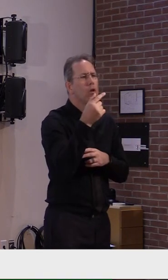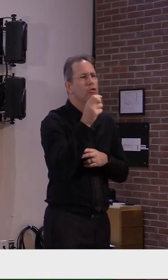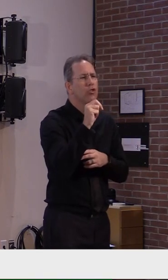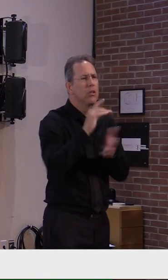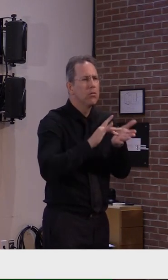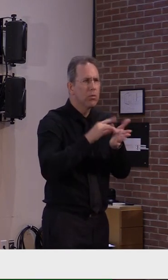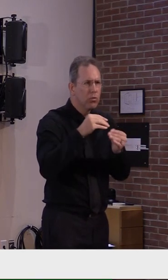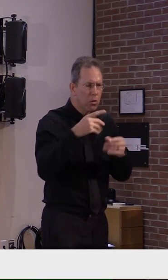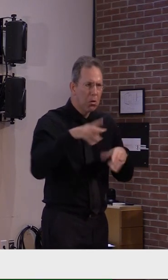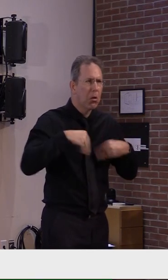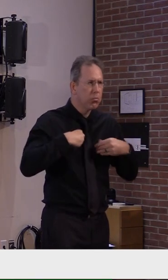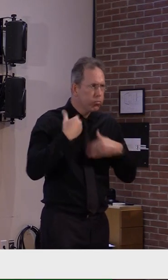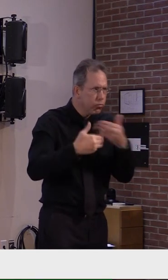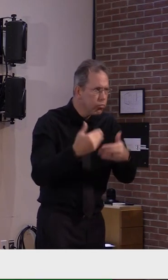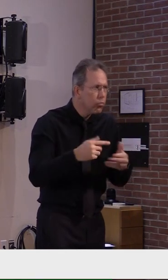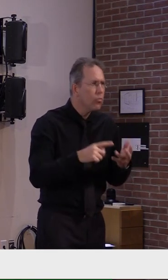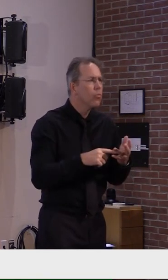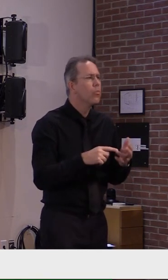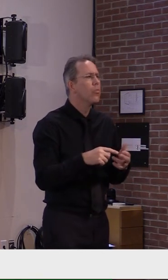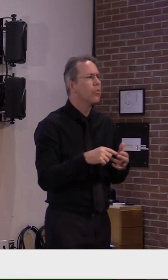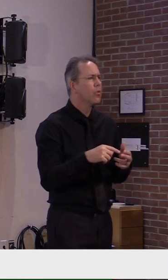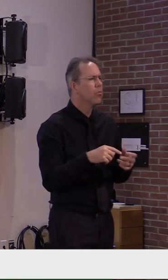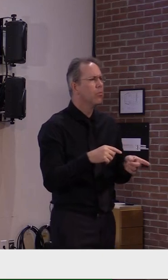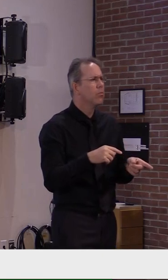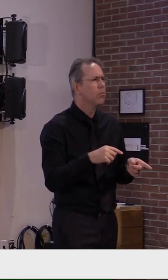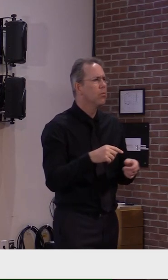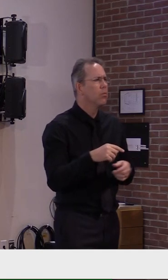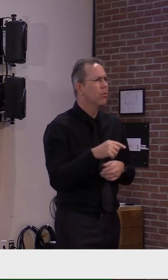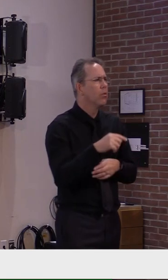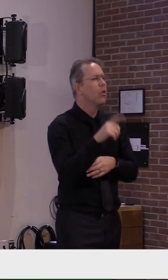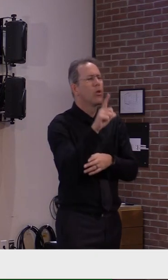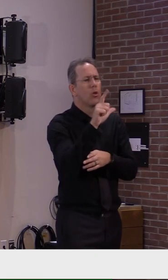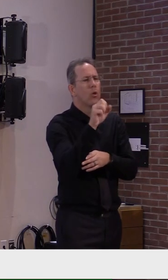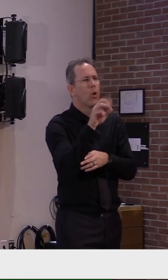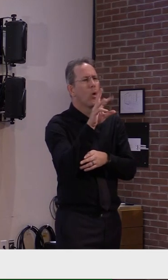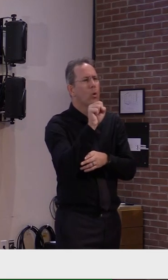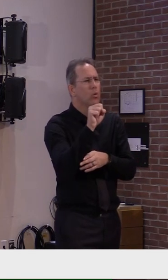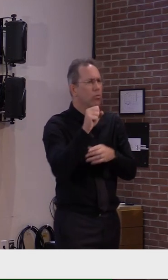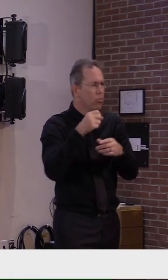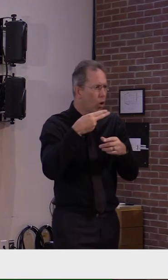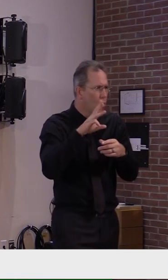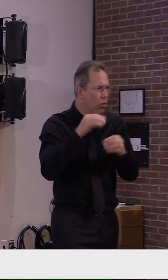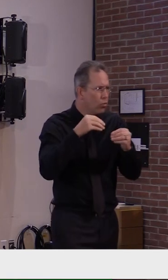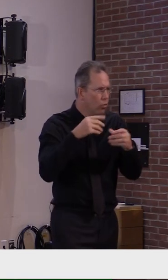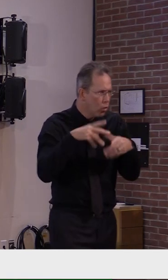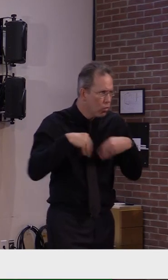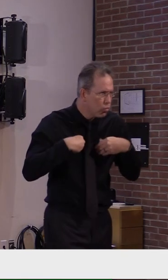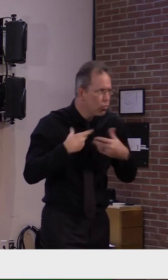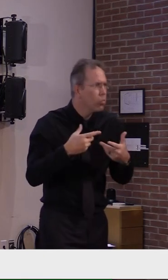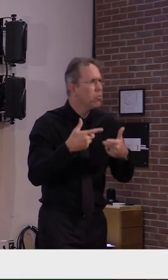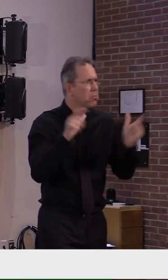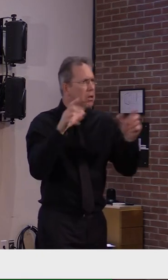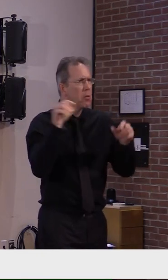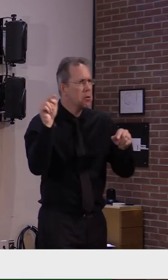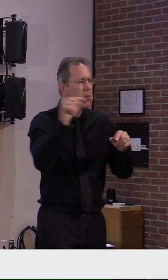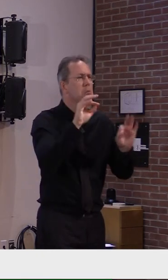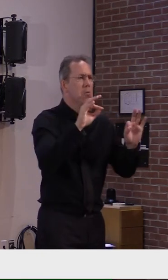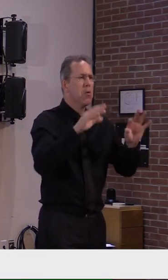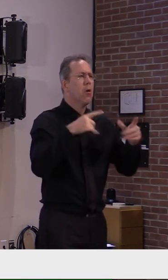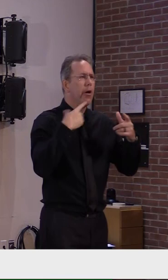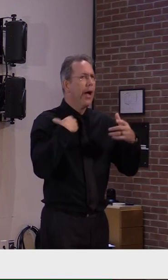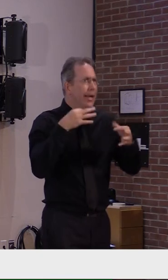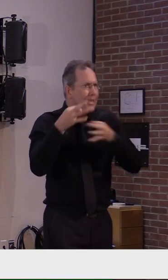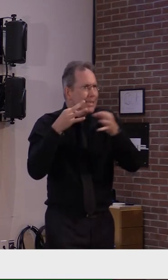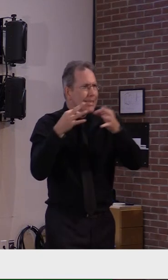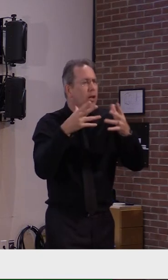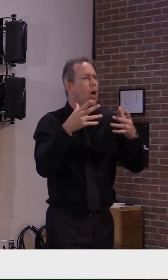companies have decided to apply. We had a number of them that were still trying to get internal, you know, sign